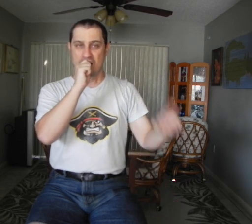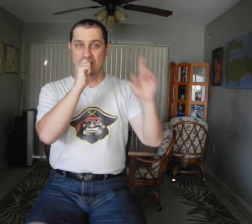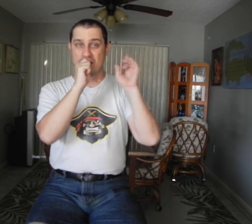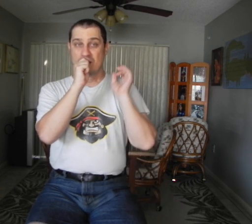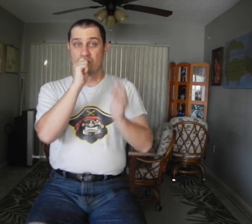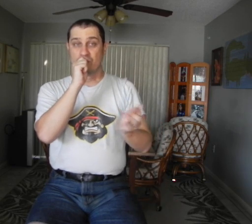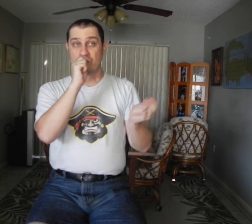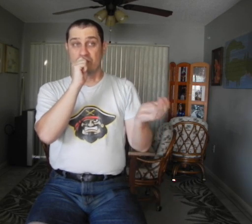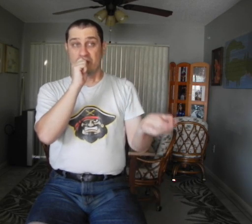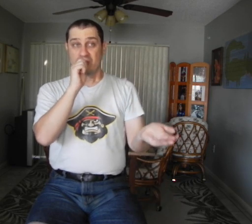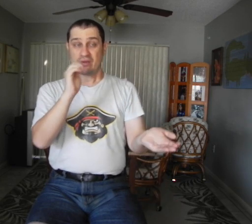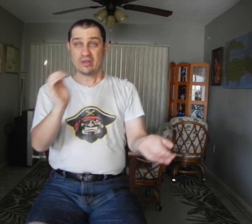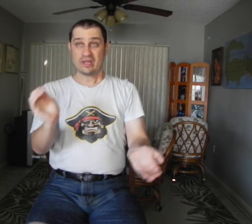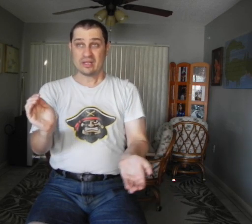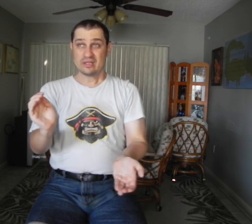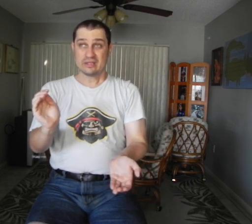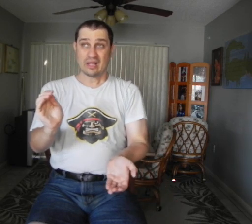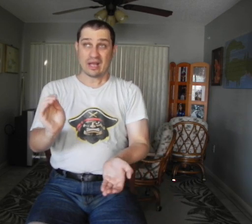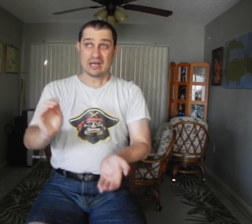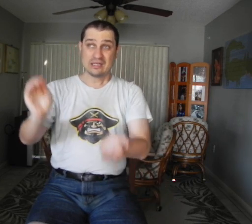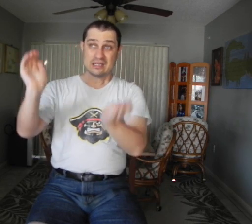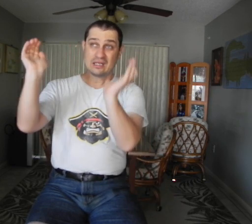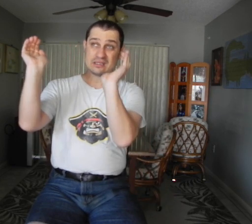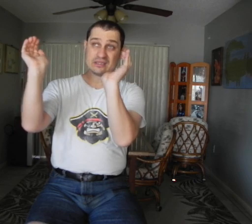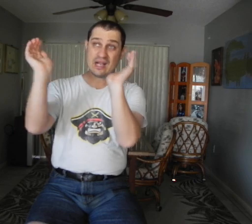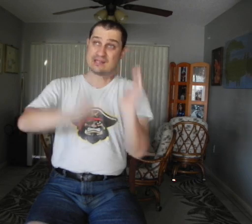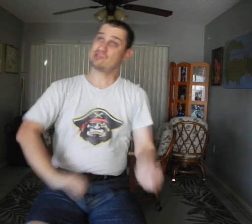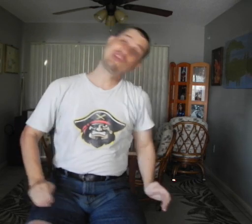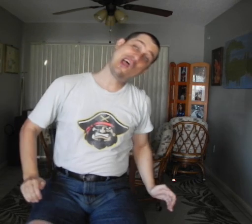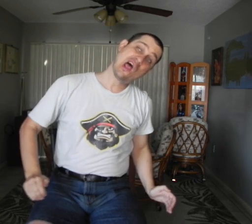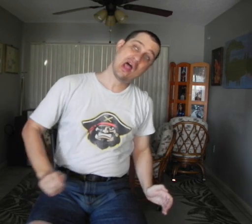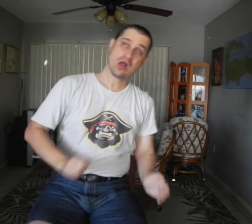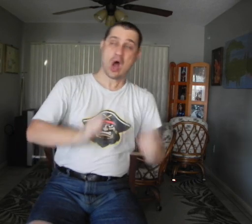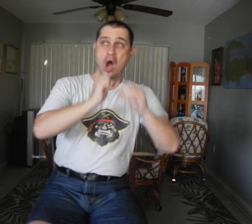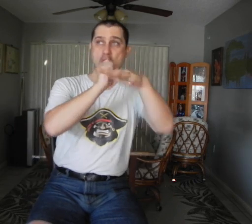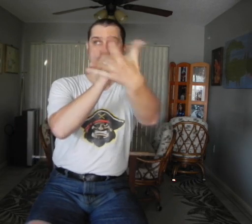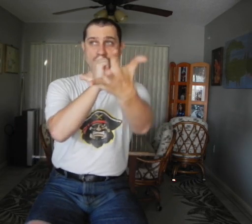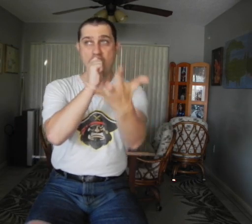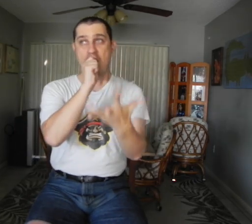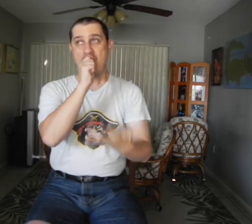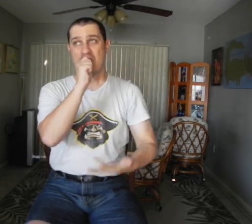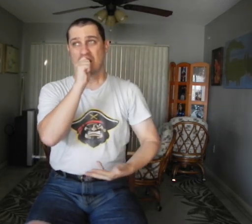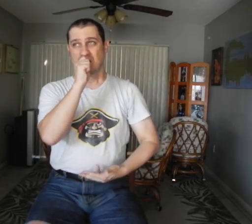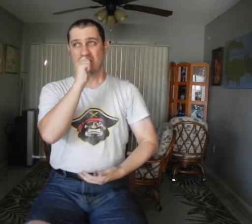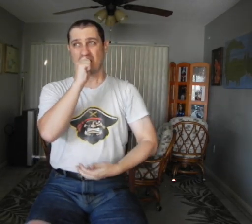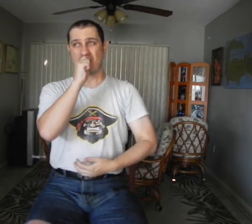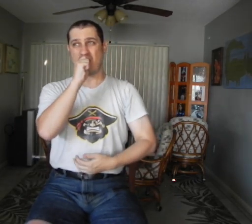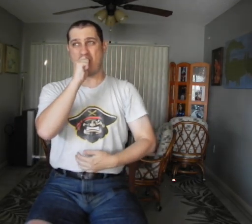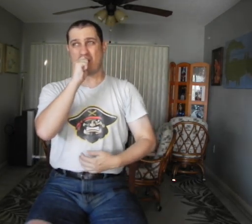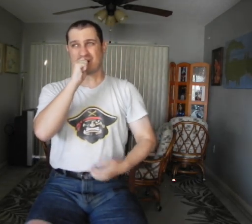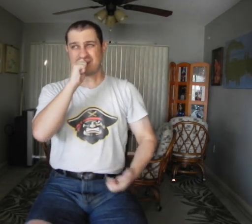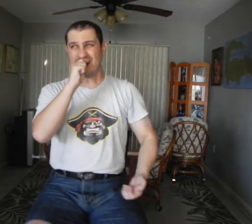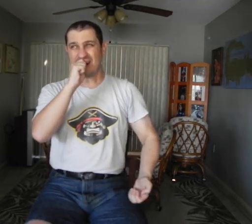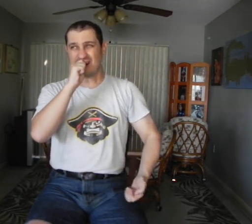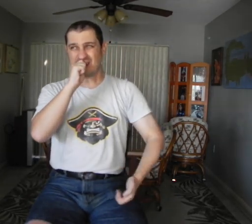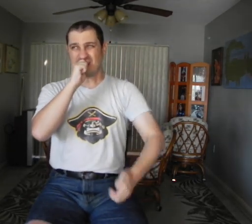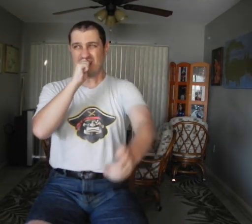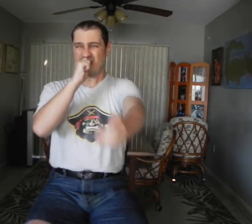no, We told me my face should die the next day No, no He told me I forgot And just